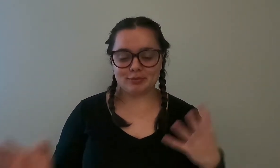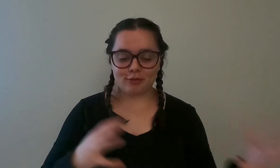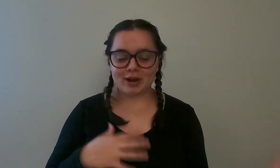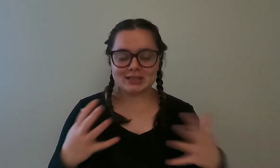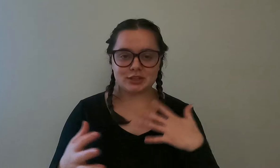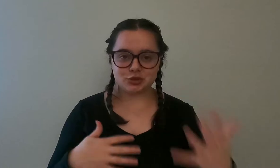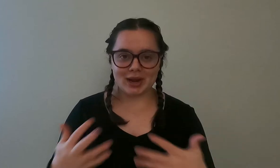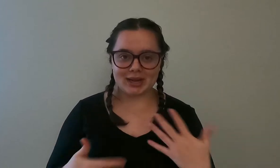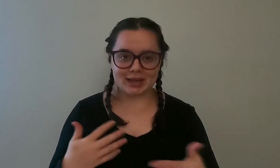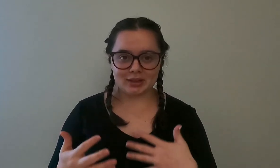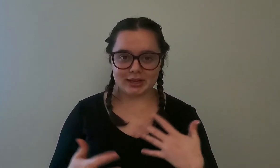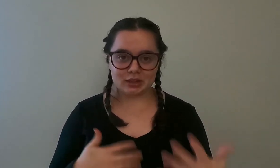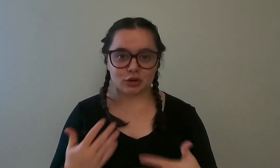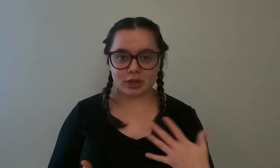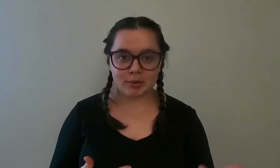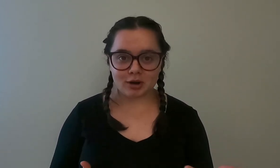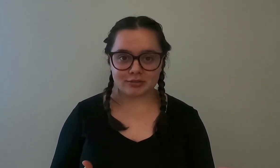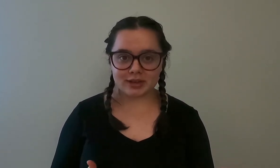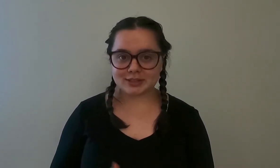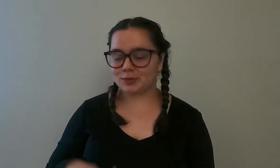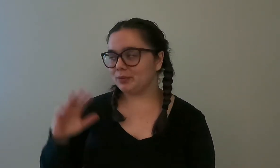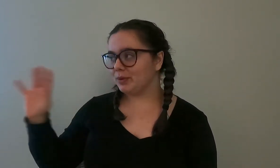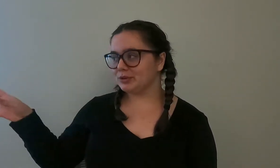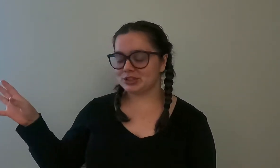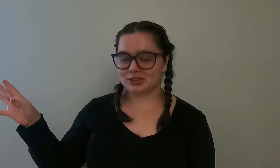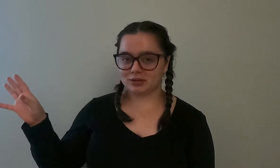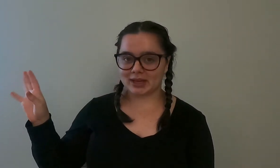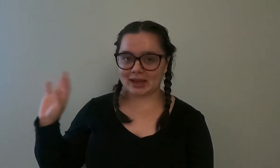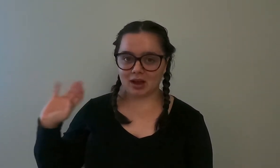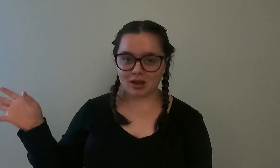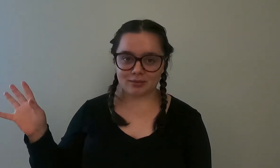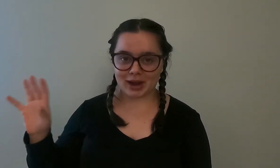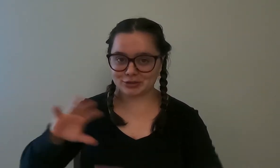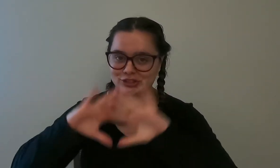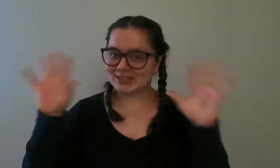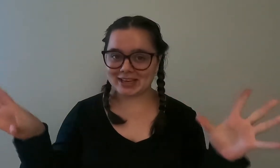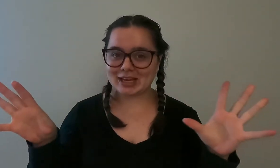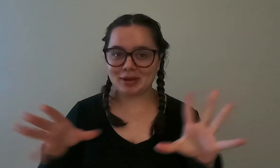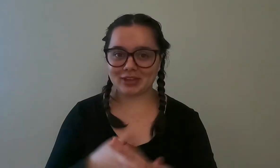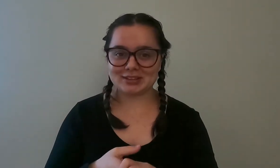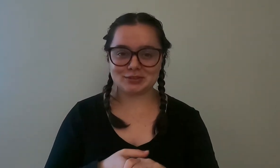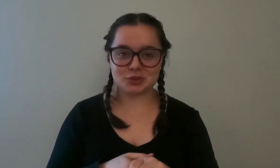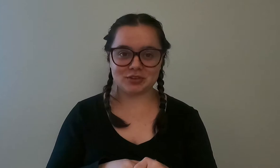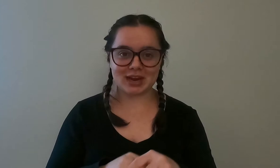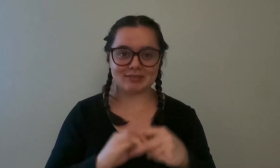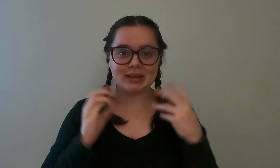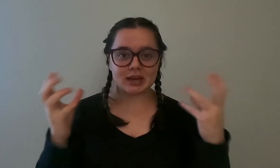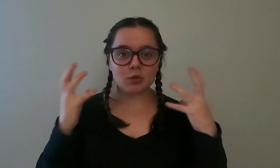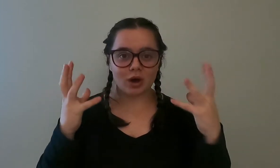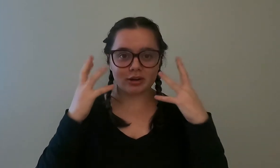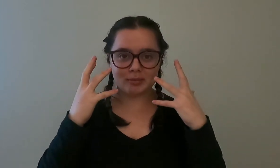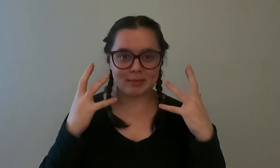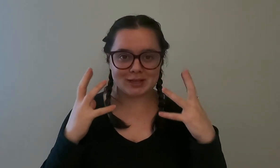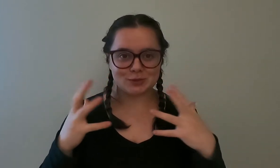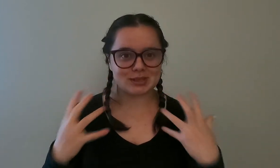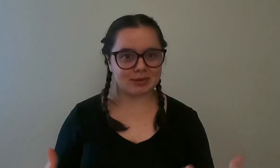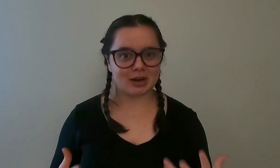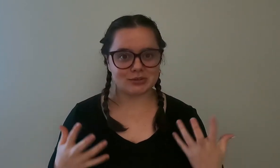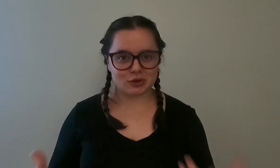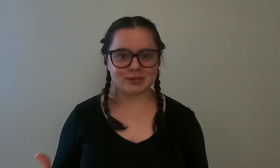before i did the training and the e-learning part of it when we were just learning when i was just thinking about the idea of scuba diving getting water in my mask was something that i was nervous